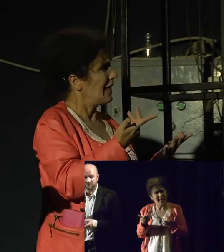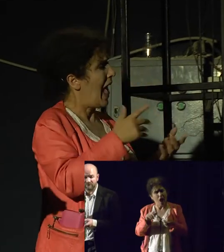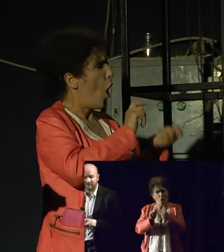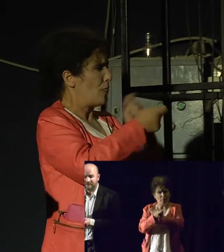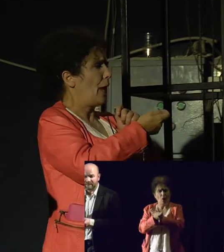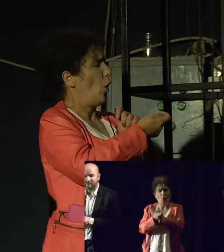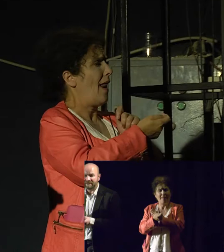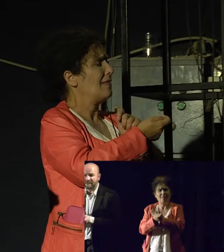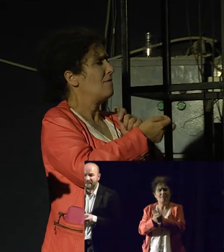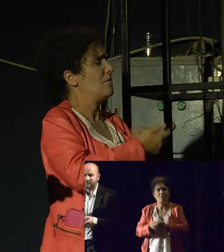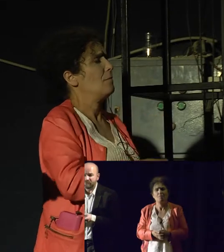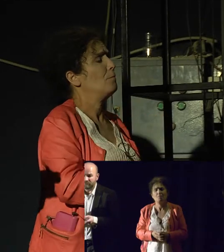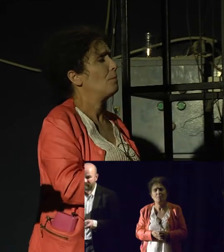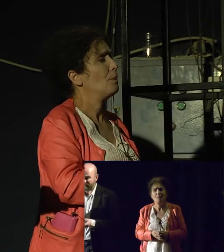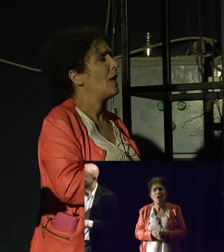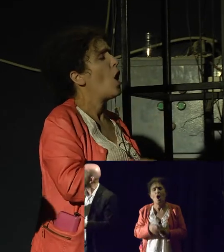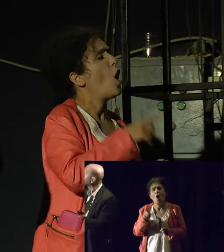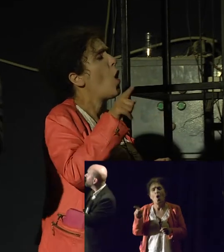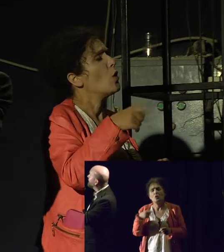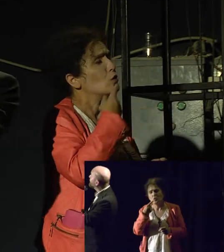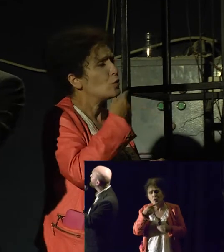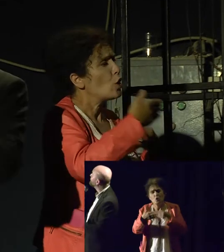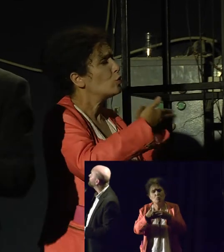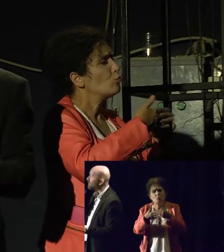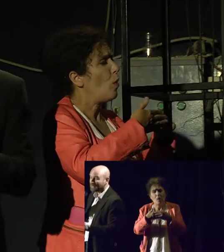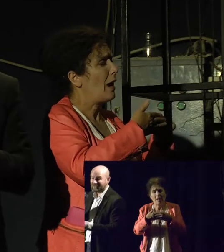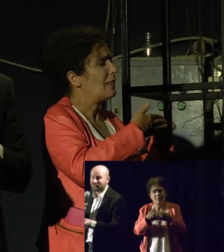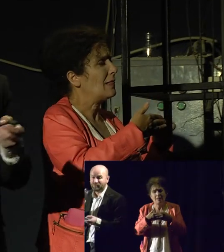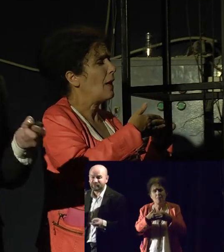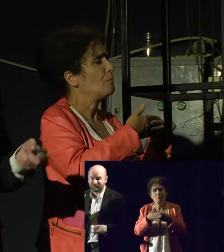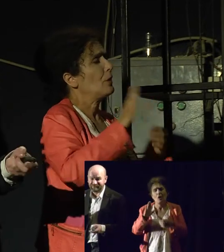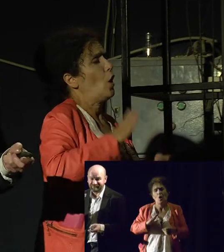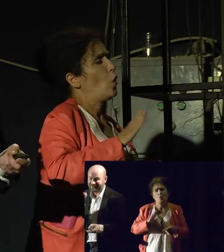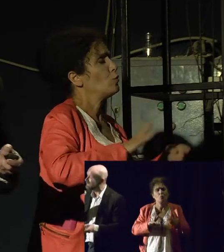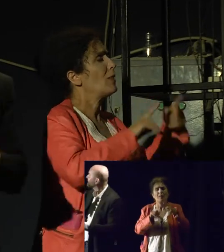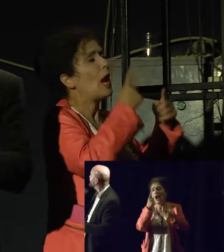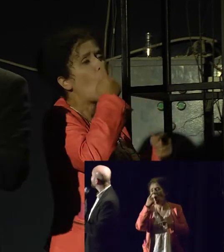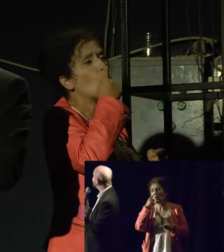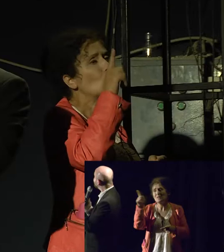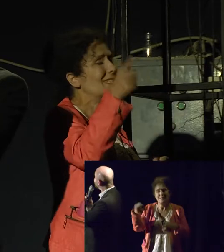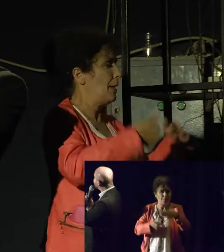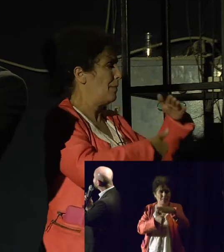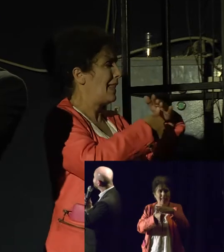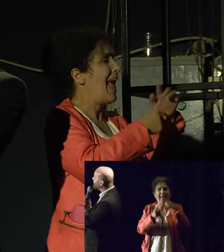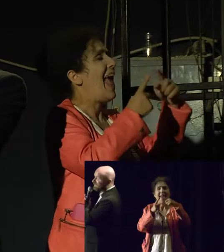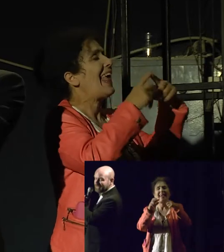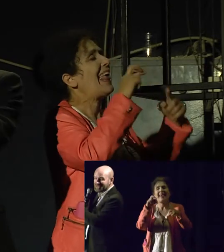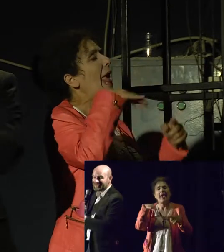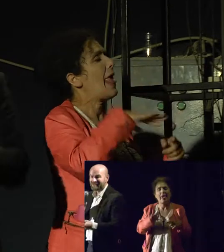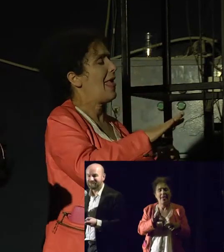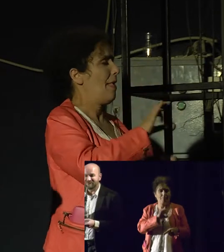to Mr. Putin, would be a gay Europa, or a Eurosodom. On the other hand,